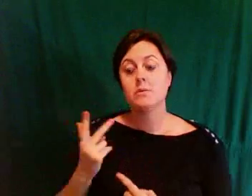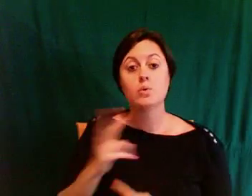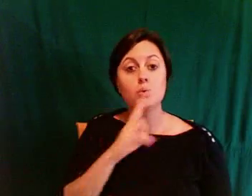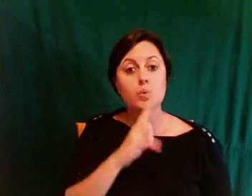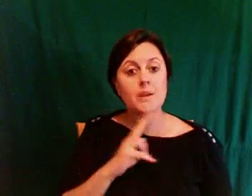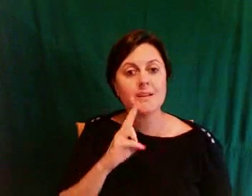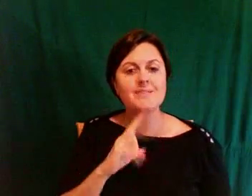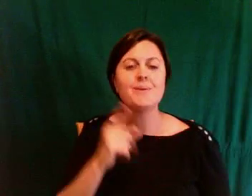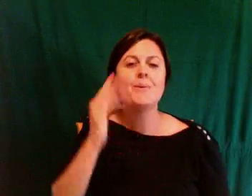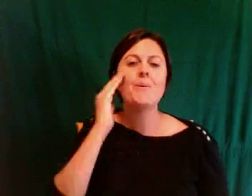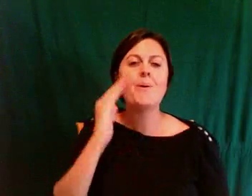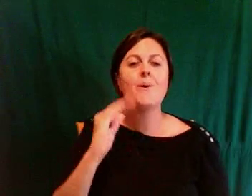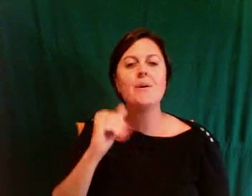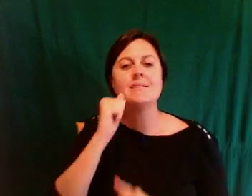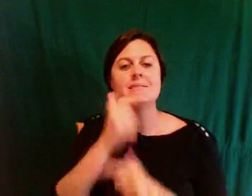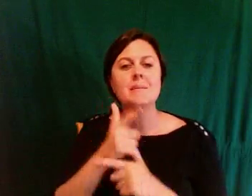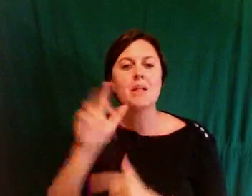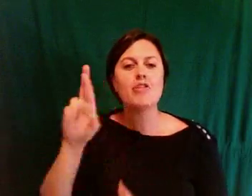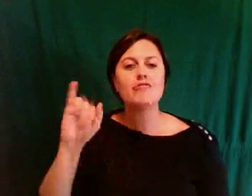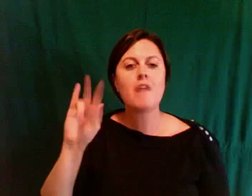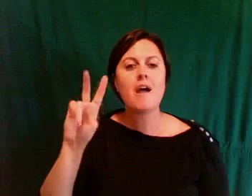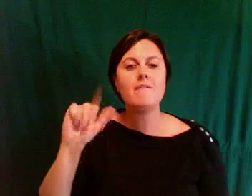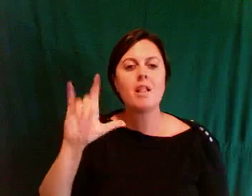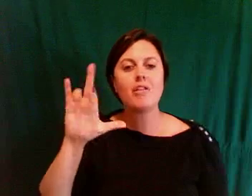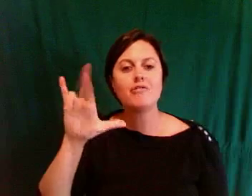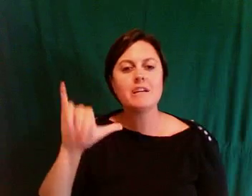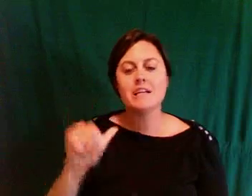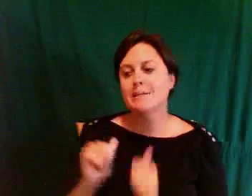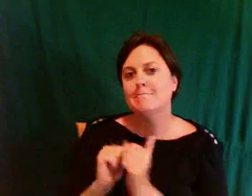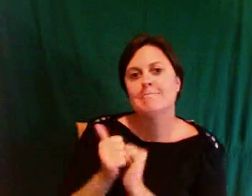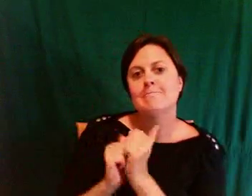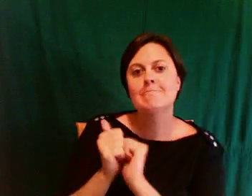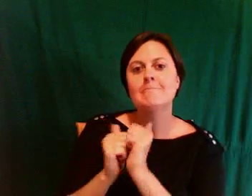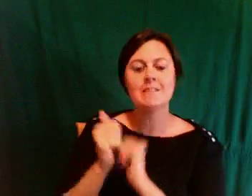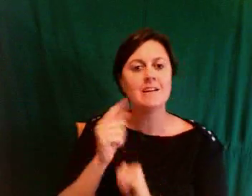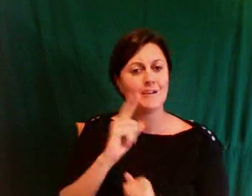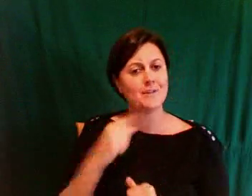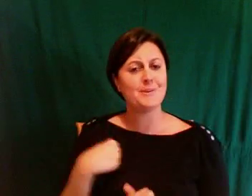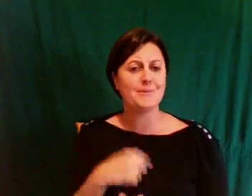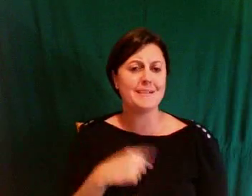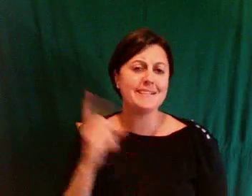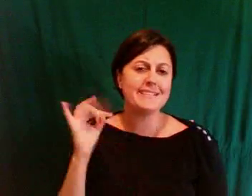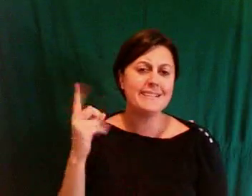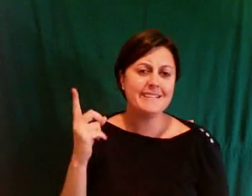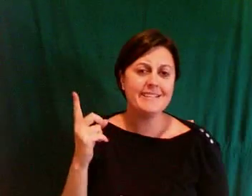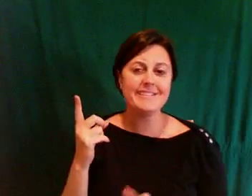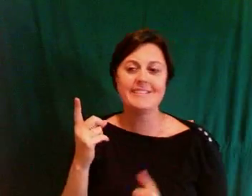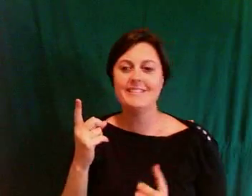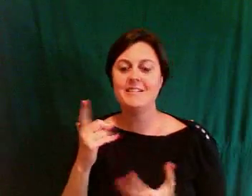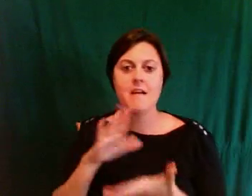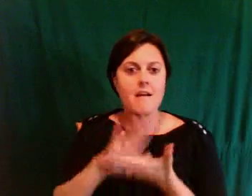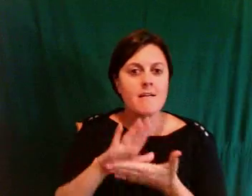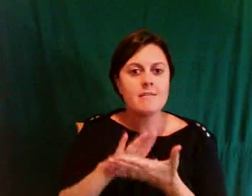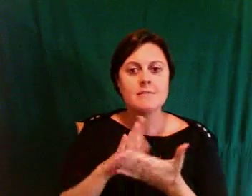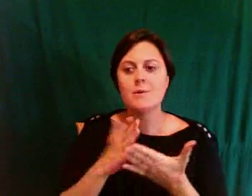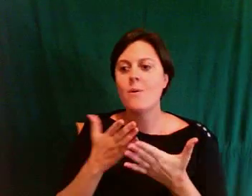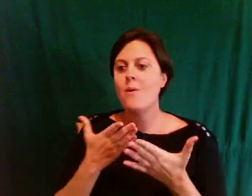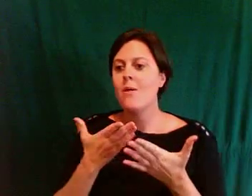sibling rivalry and was that component there, and it certainly was. And we actually academically had a journey